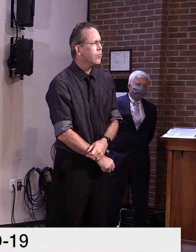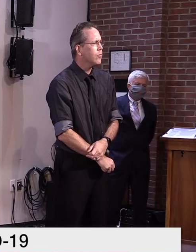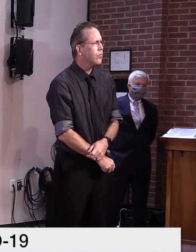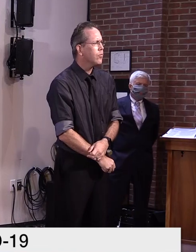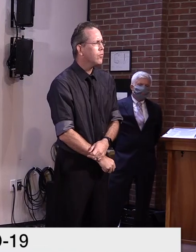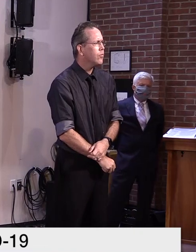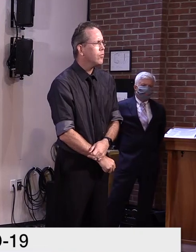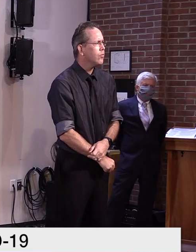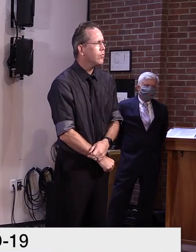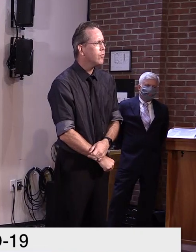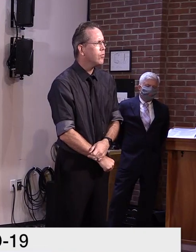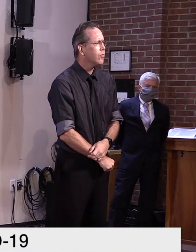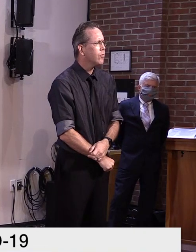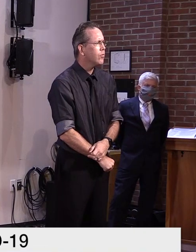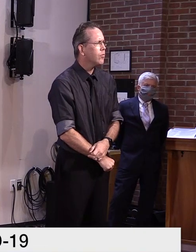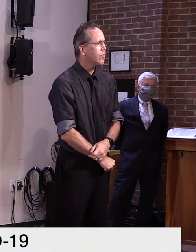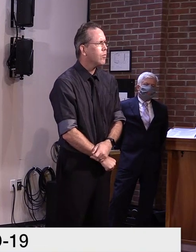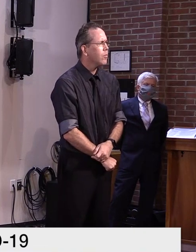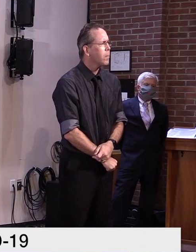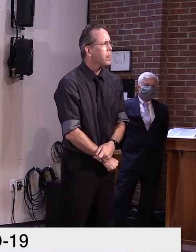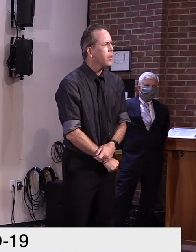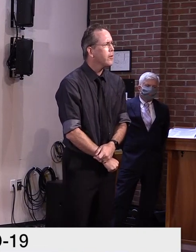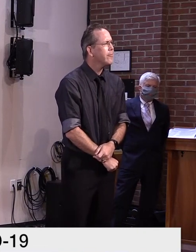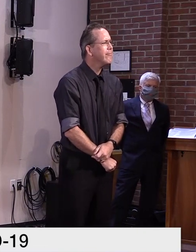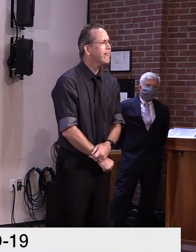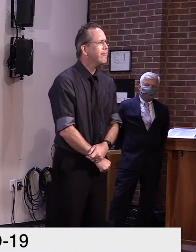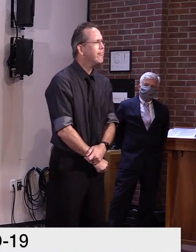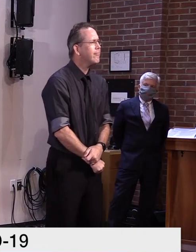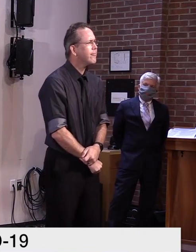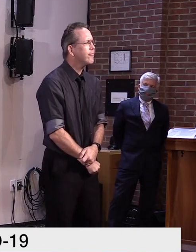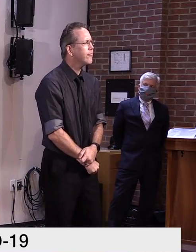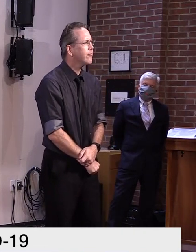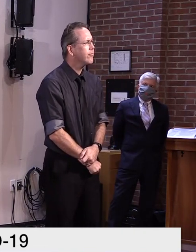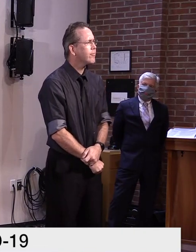level about the effects of these changes could have on students?